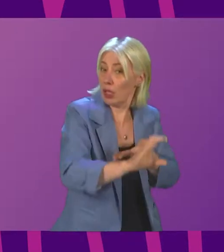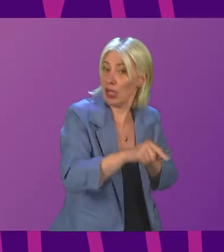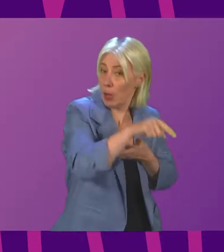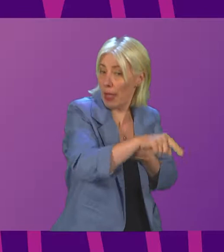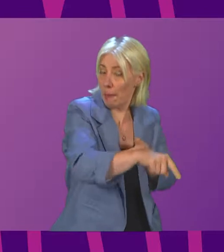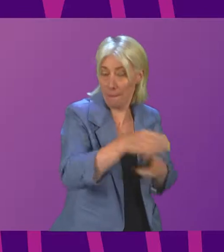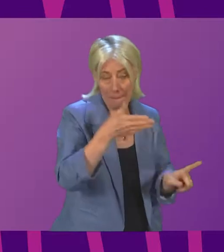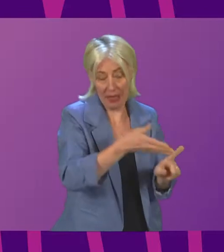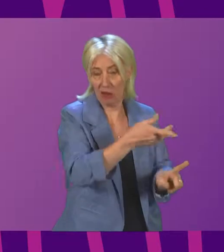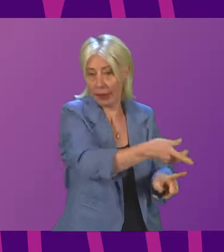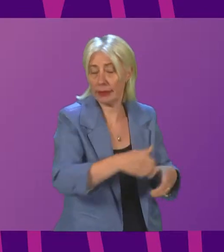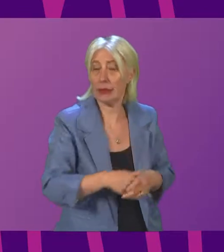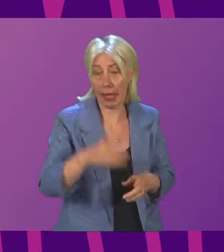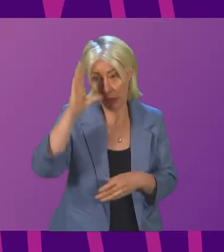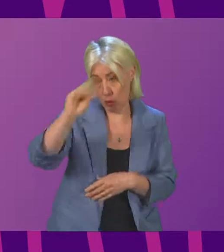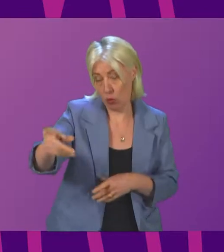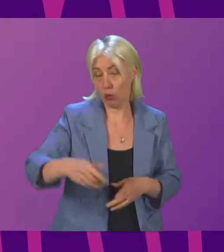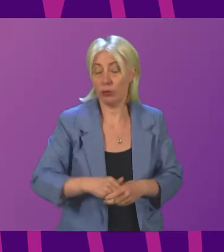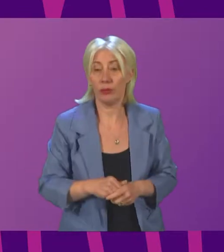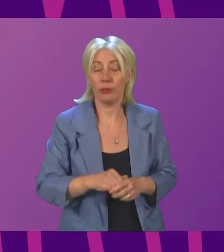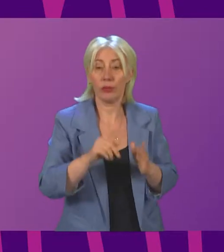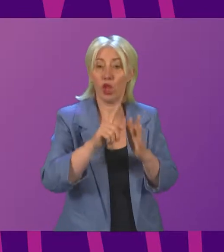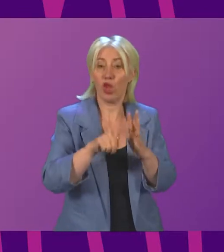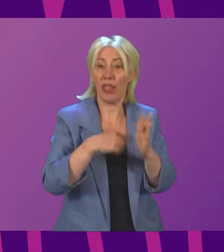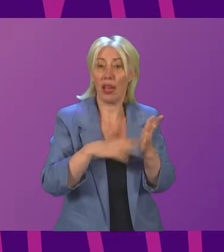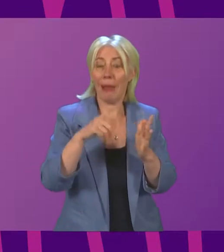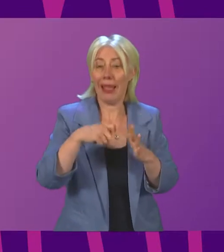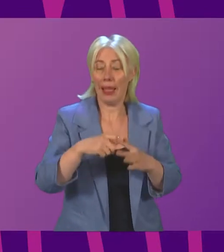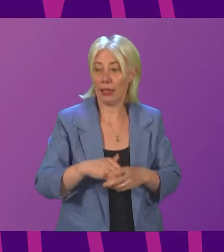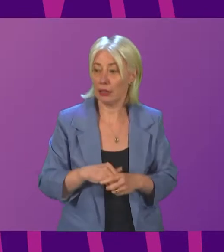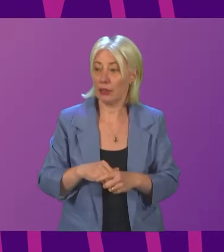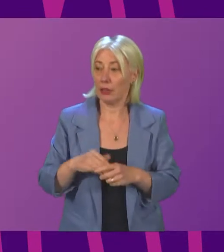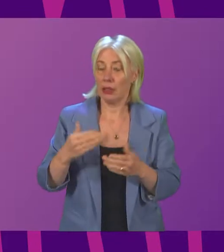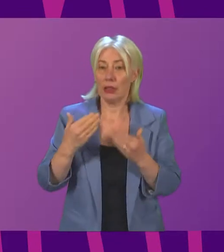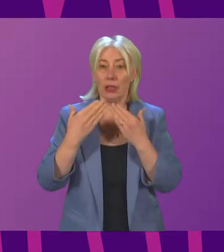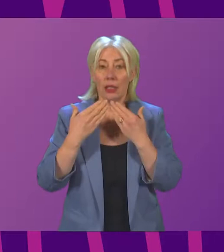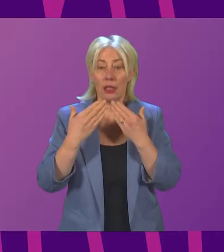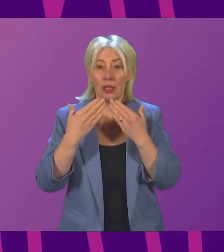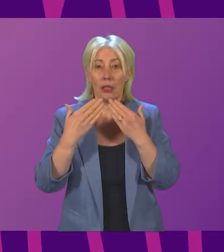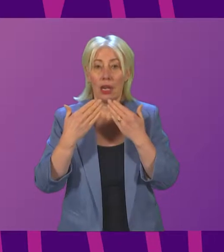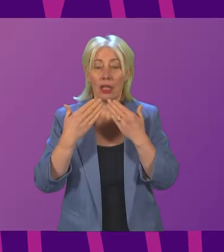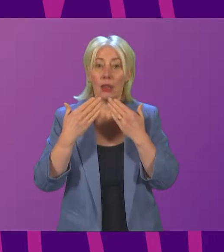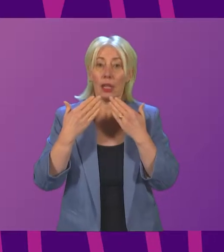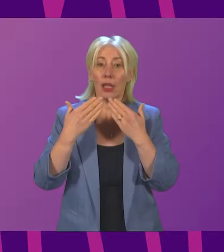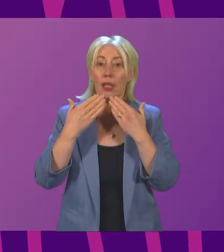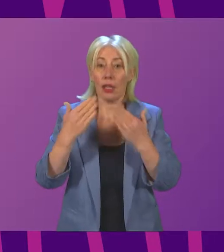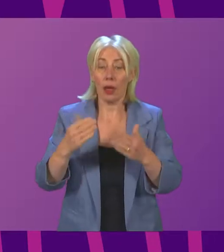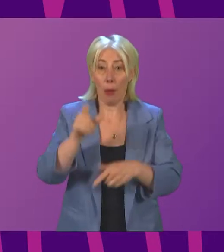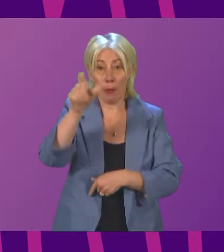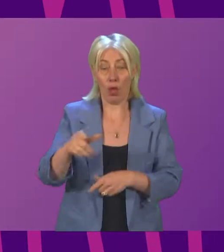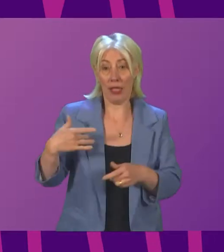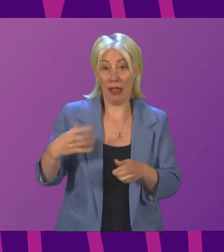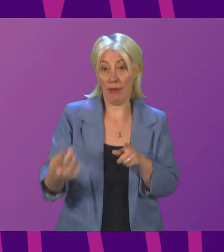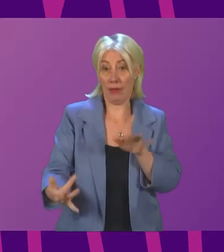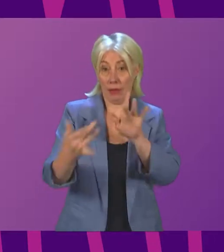went directly to NHS Lanarkshire in that regard. Julian McKay. Thank you, Presiding Officer. I've been contacted by a constituent whose twin